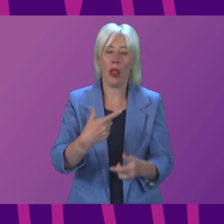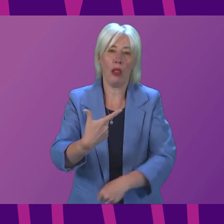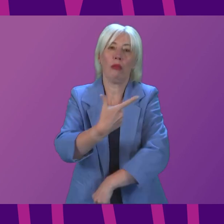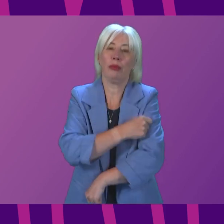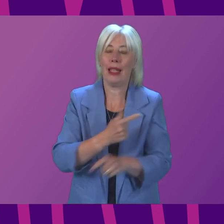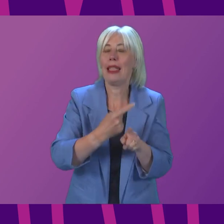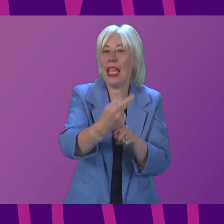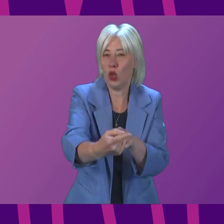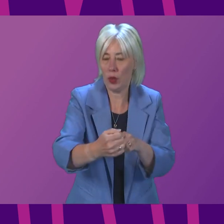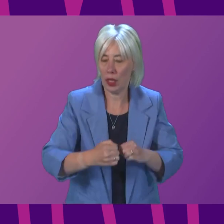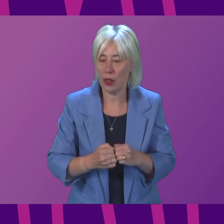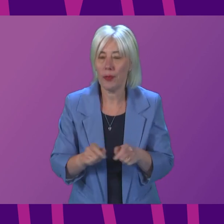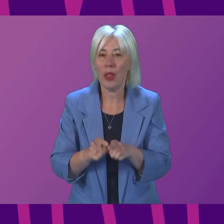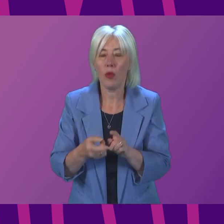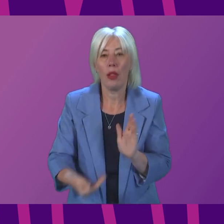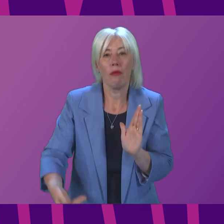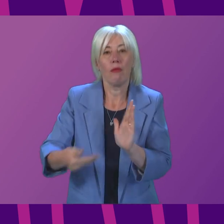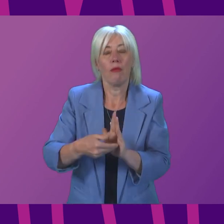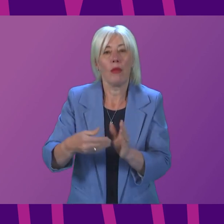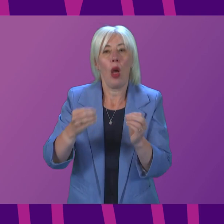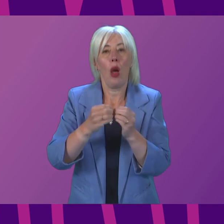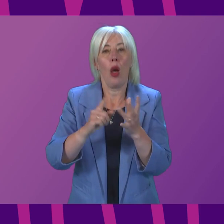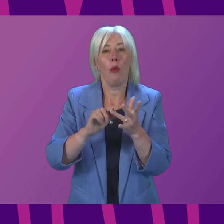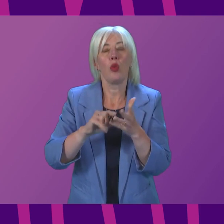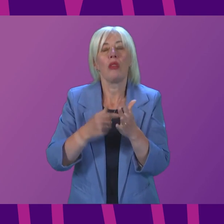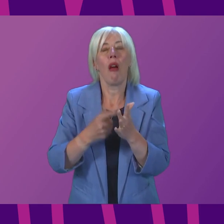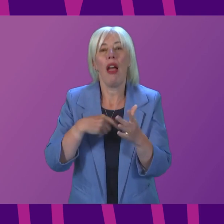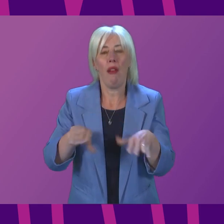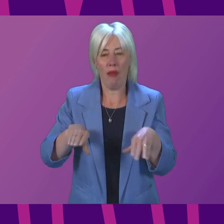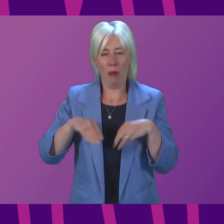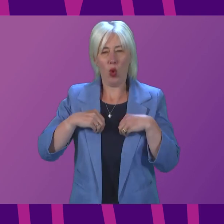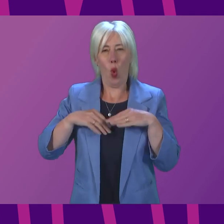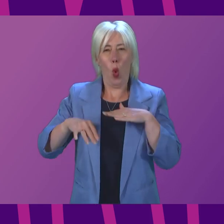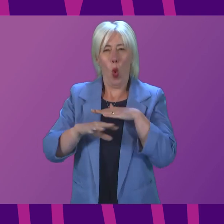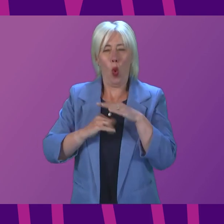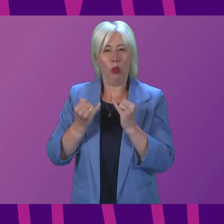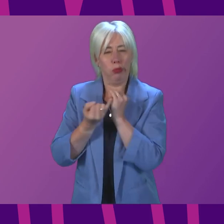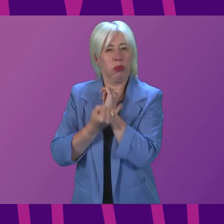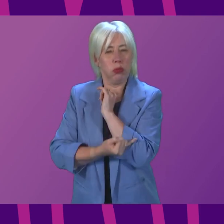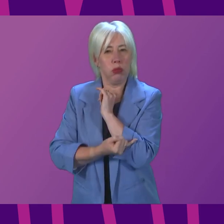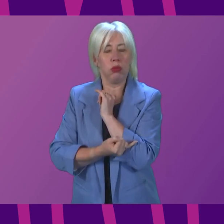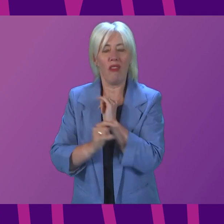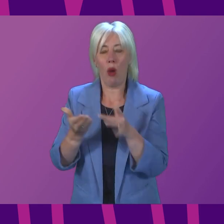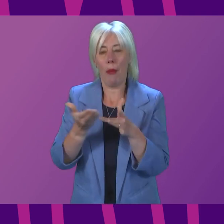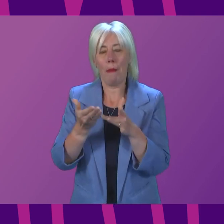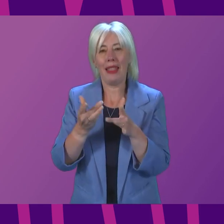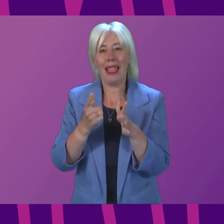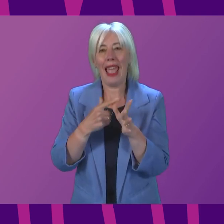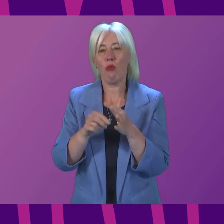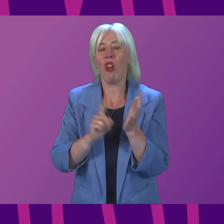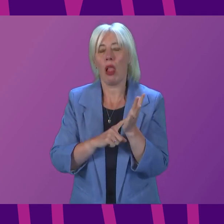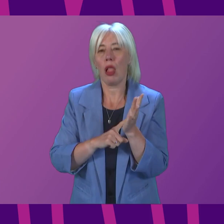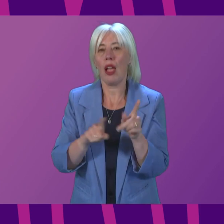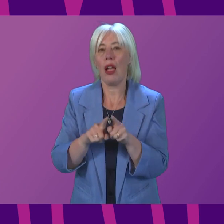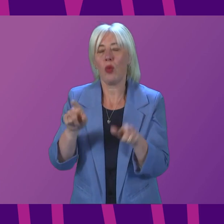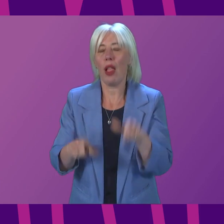boosters for those who are immunosuppressed will start from mid-April. I know people who are immunosuppressed, and indeed others on the highest risk